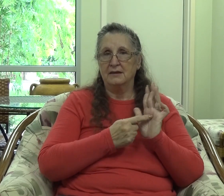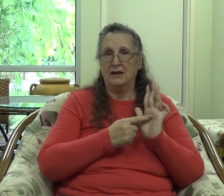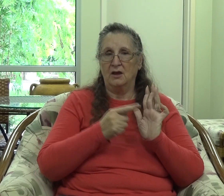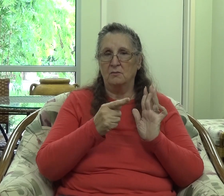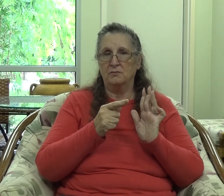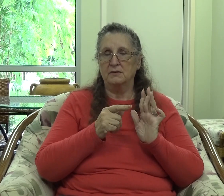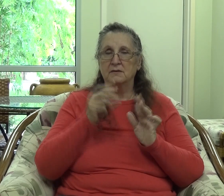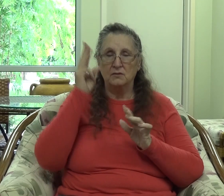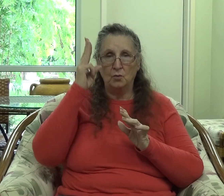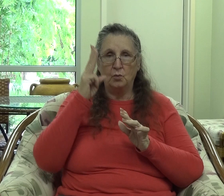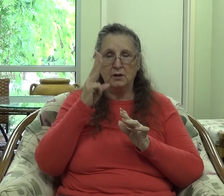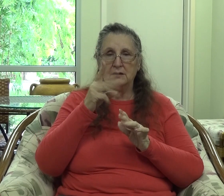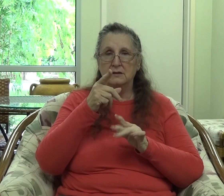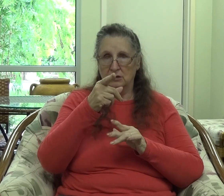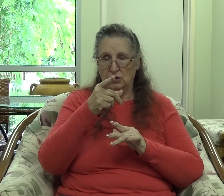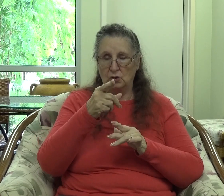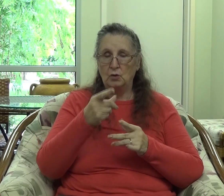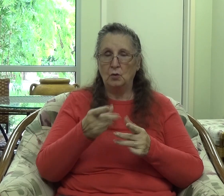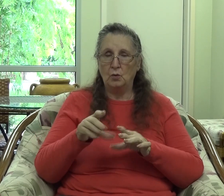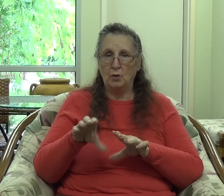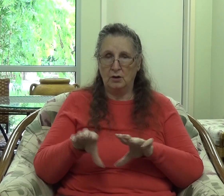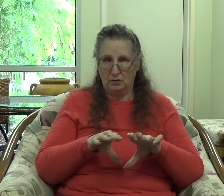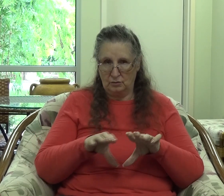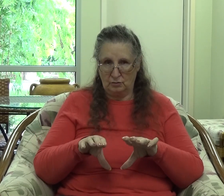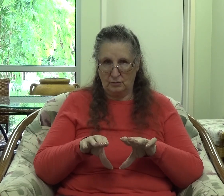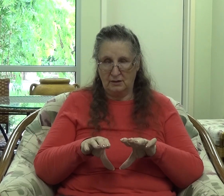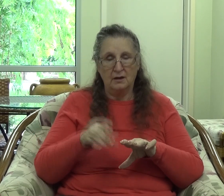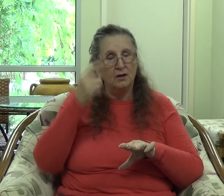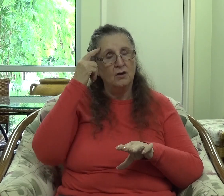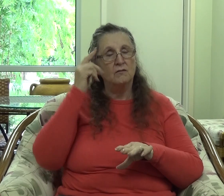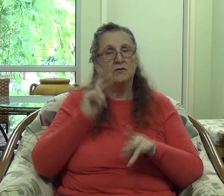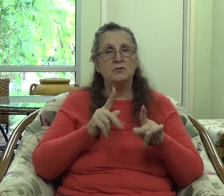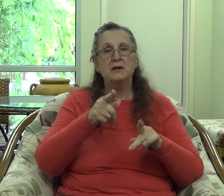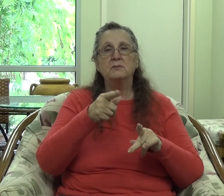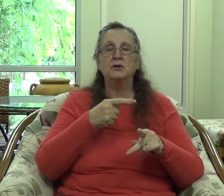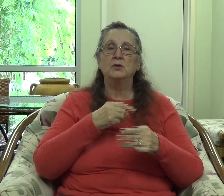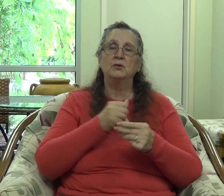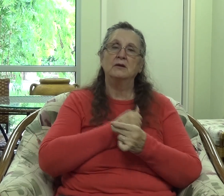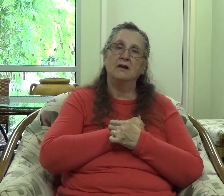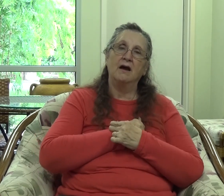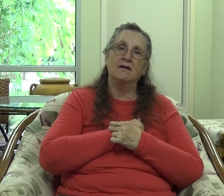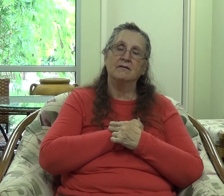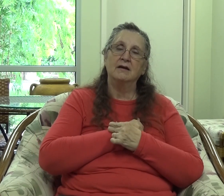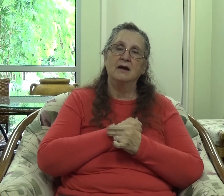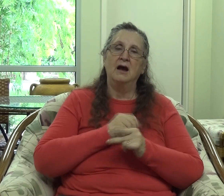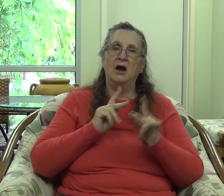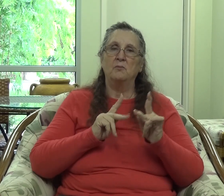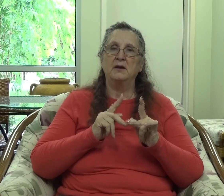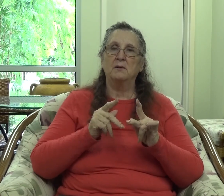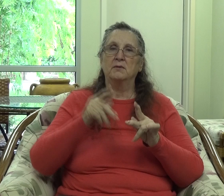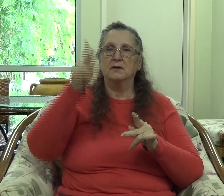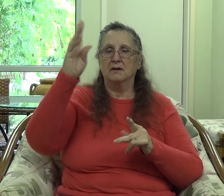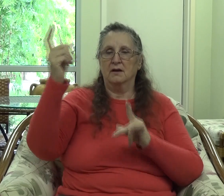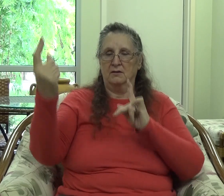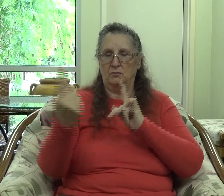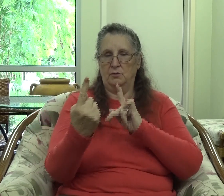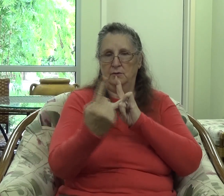witness that you are being to the ones you love and to those that God has placed directly in front of you,